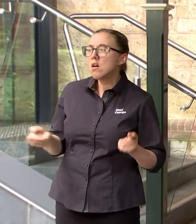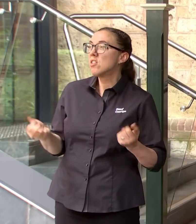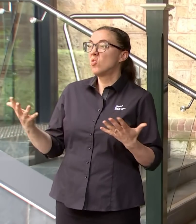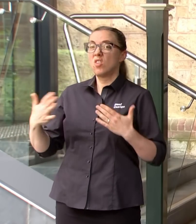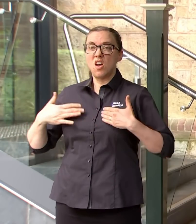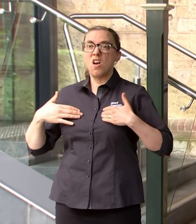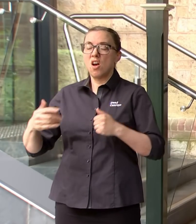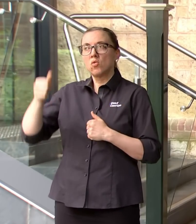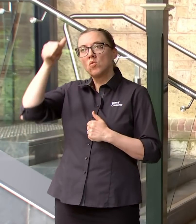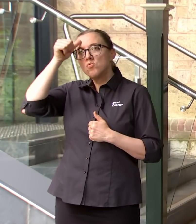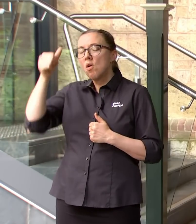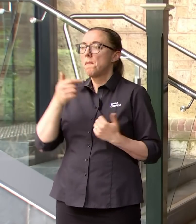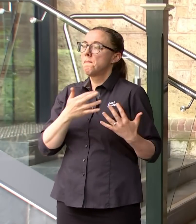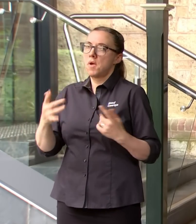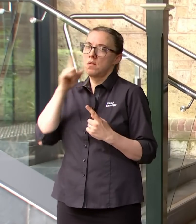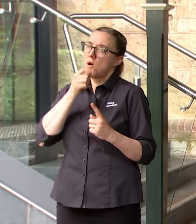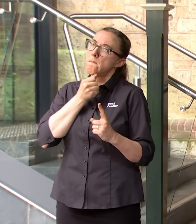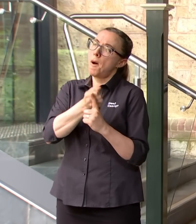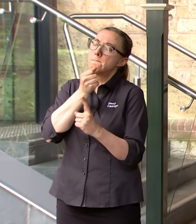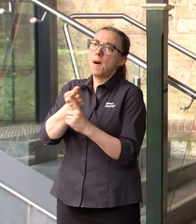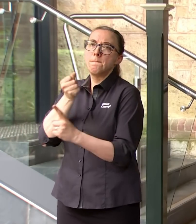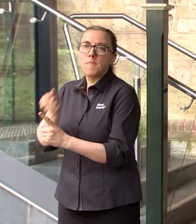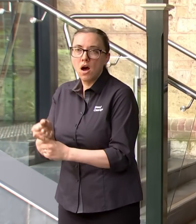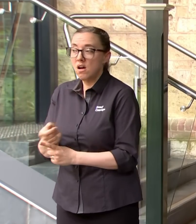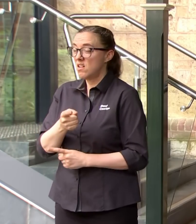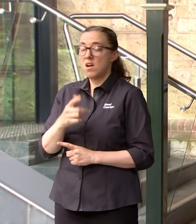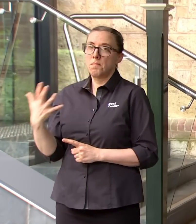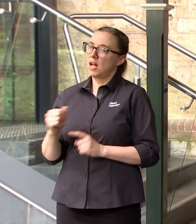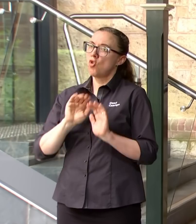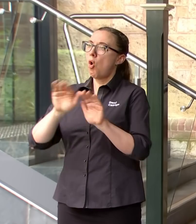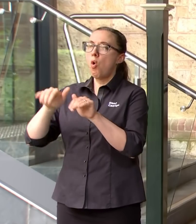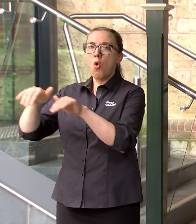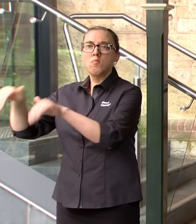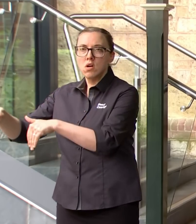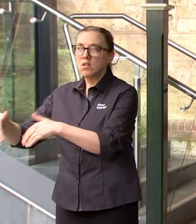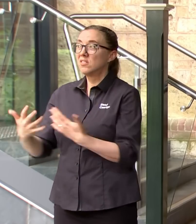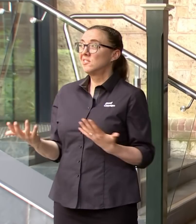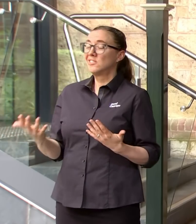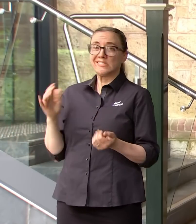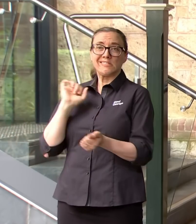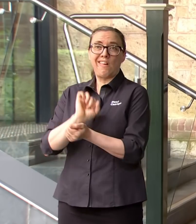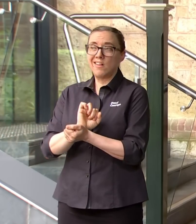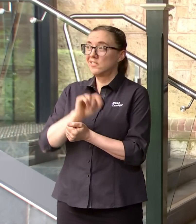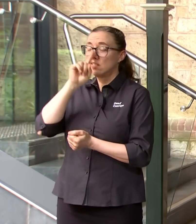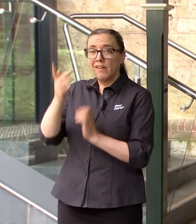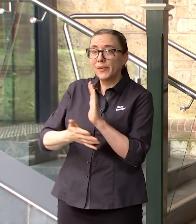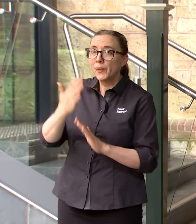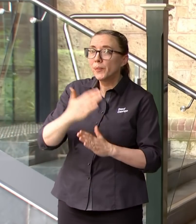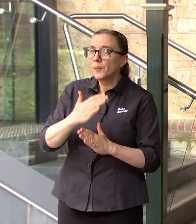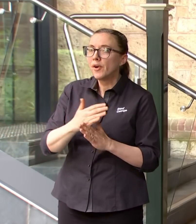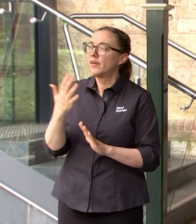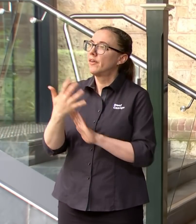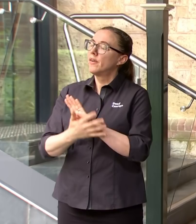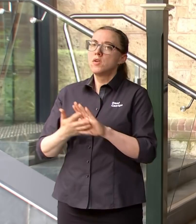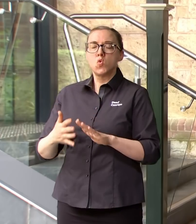own health sector in South Australia there are many people who are furloughed at the moment. There are many people who are close contacts and they can't go to work. It's a delicate